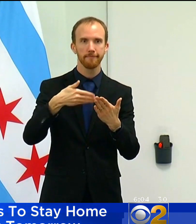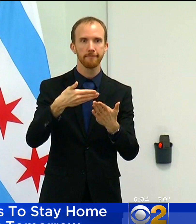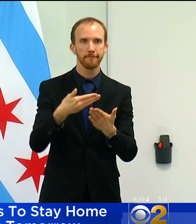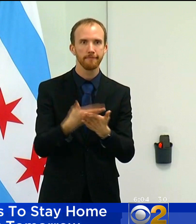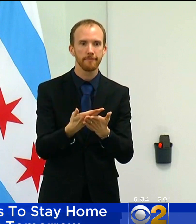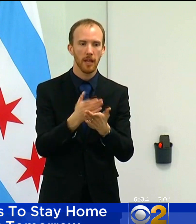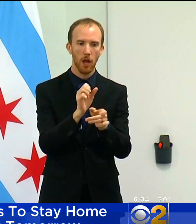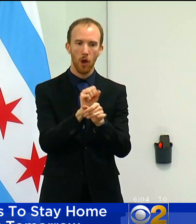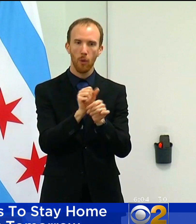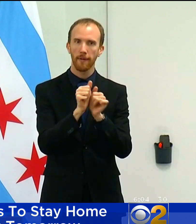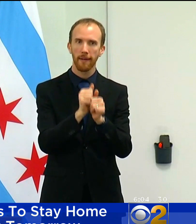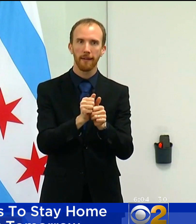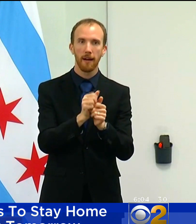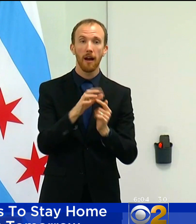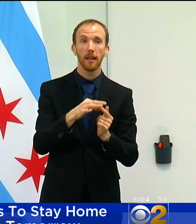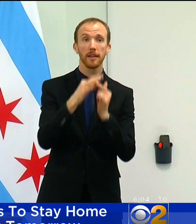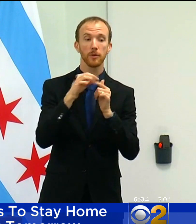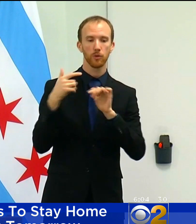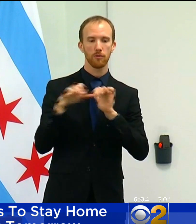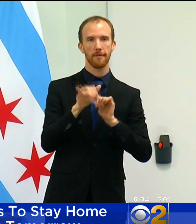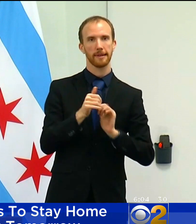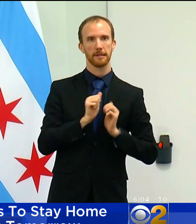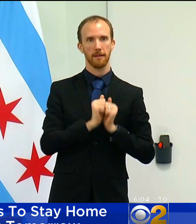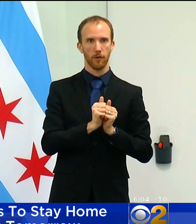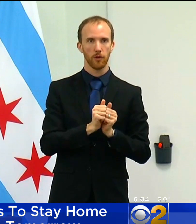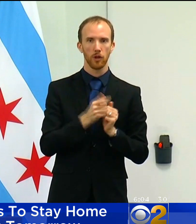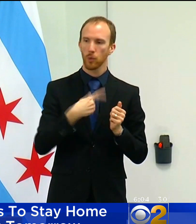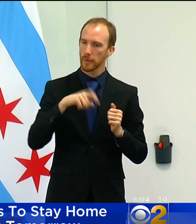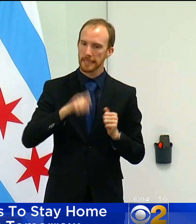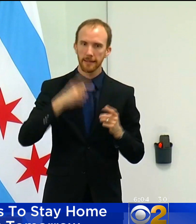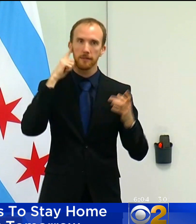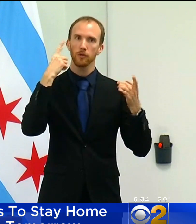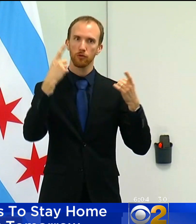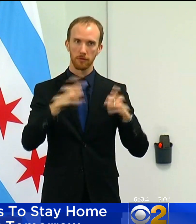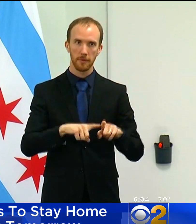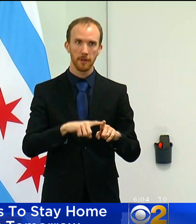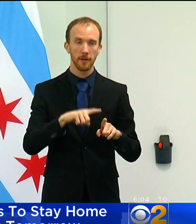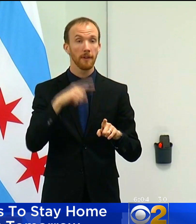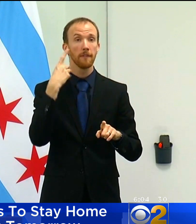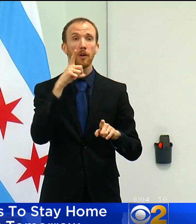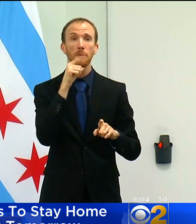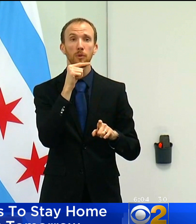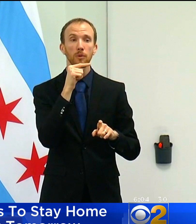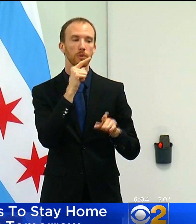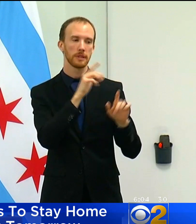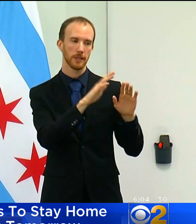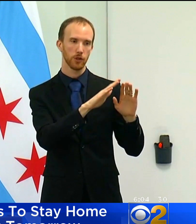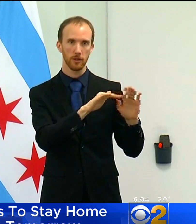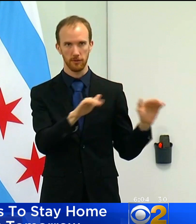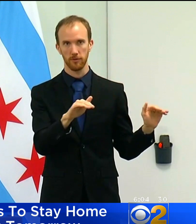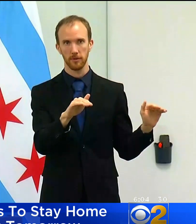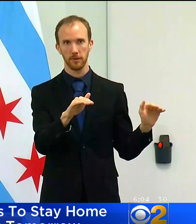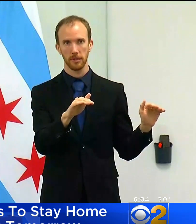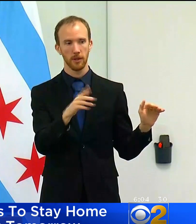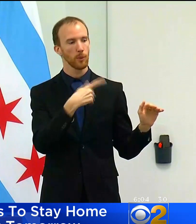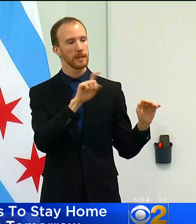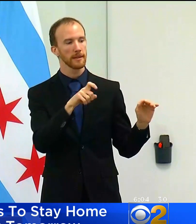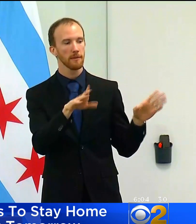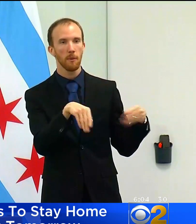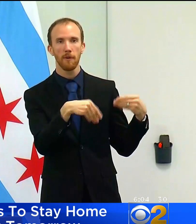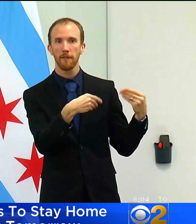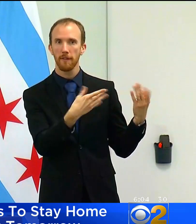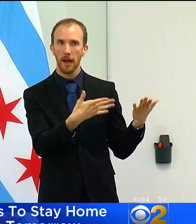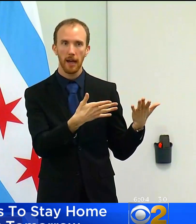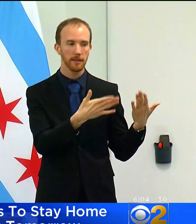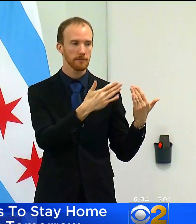And we need to get a deal done for our children to provide them with certainty,